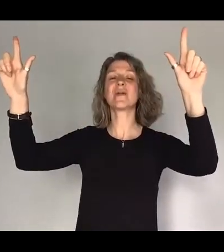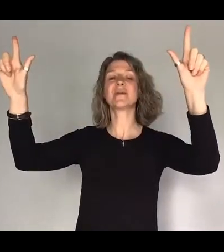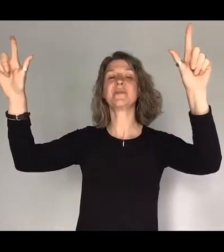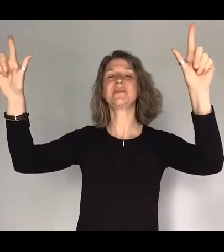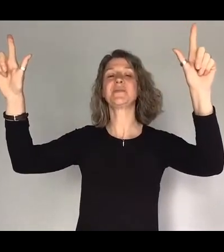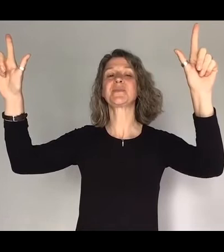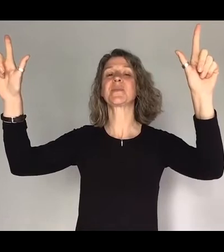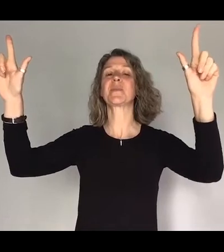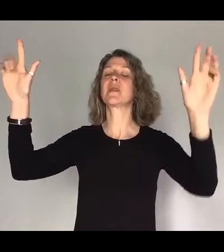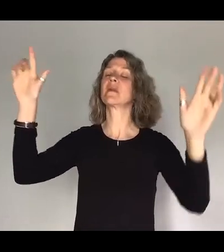Lord.